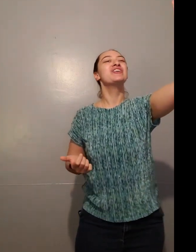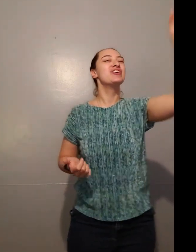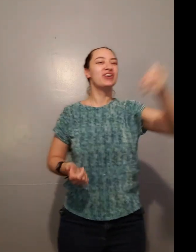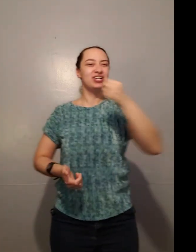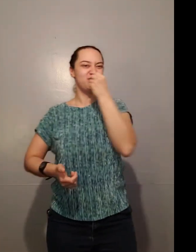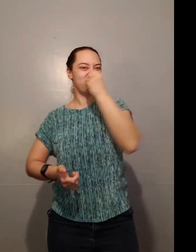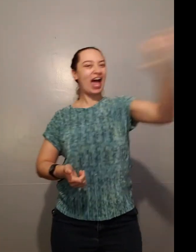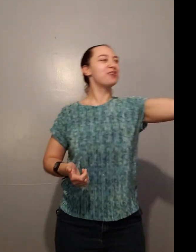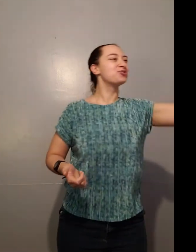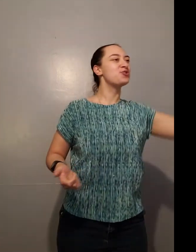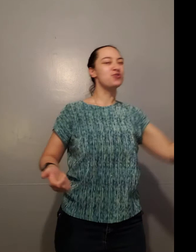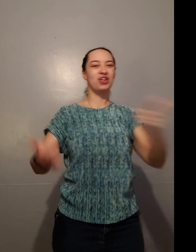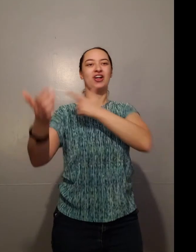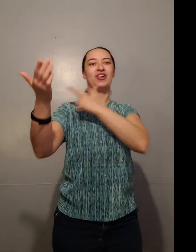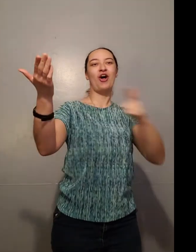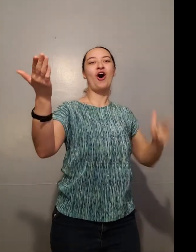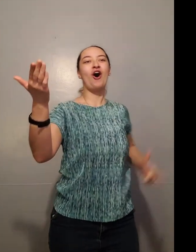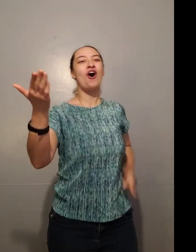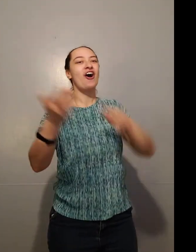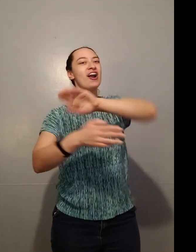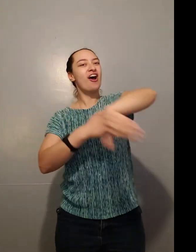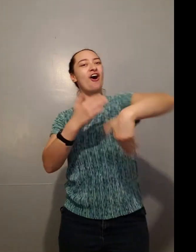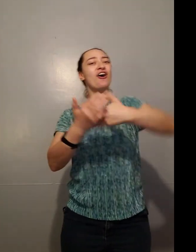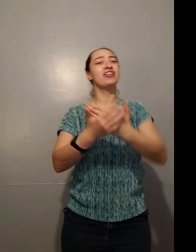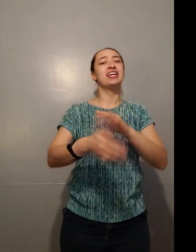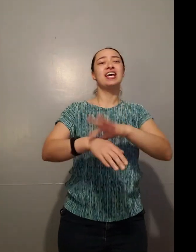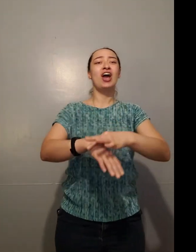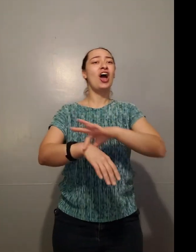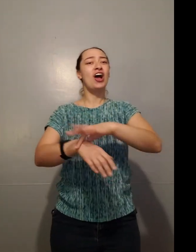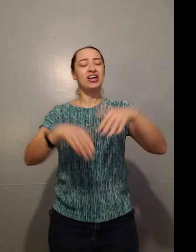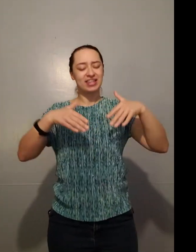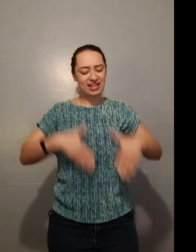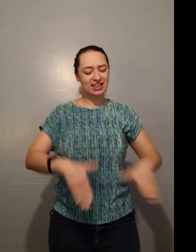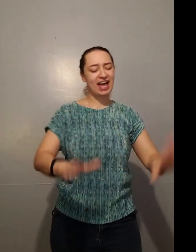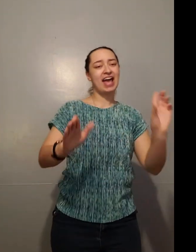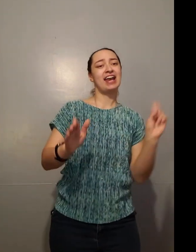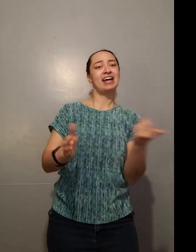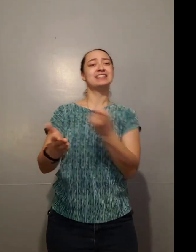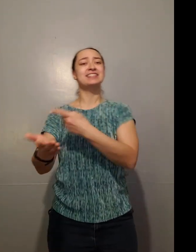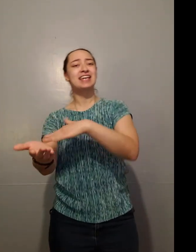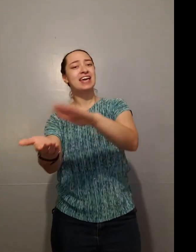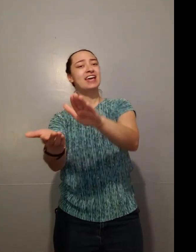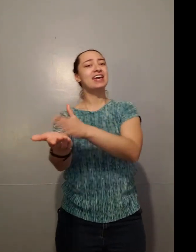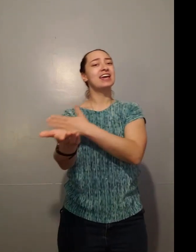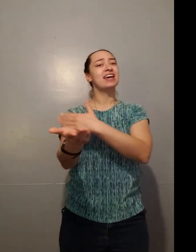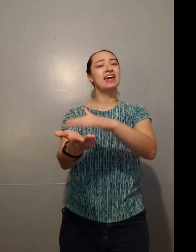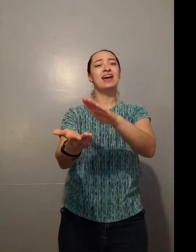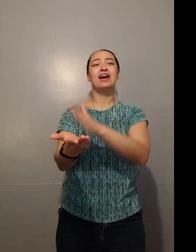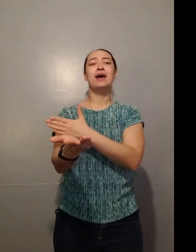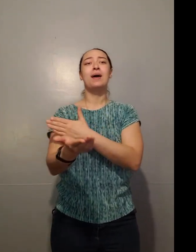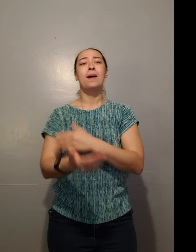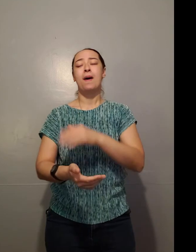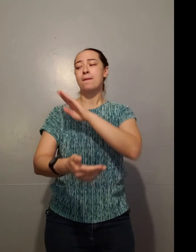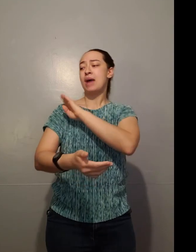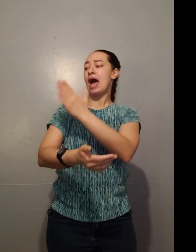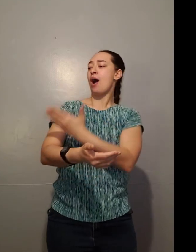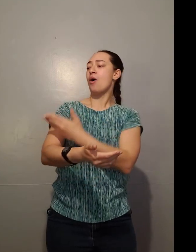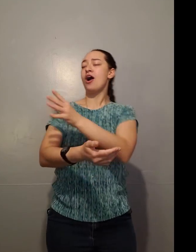In Shouts to the Lord, all the earth, let us sing. Power